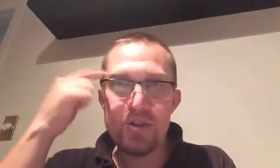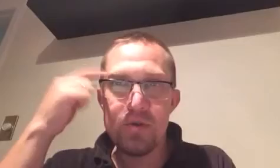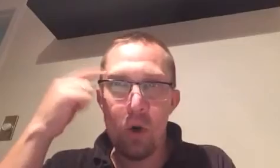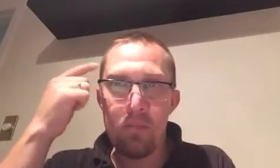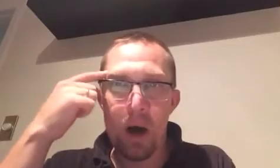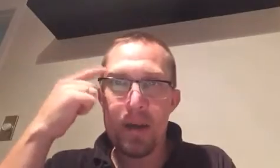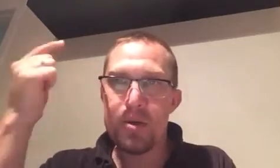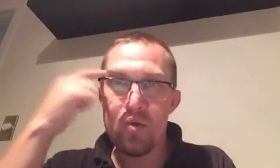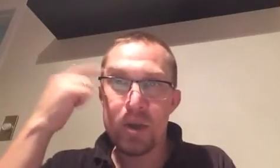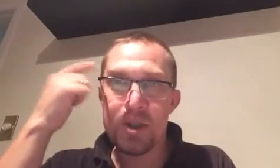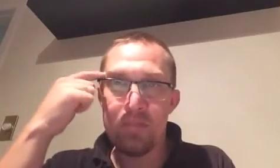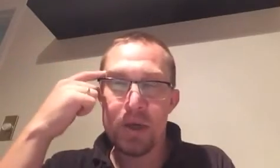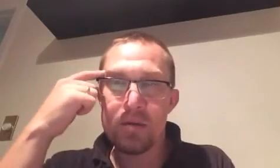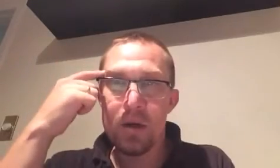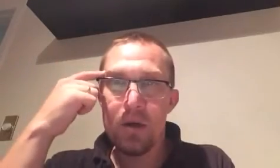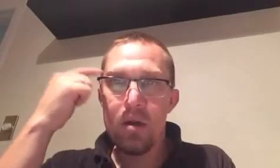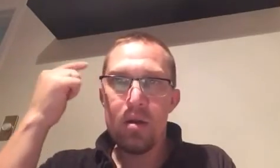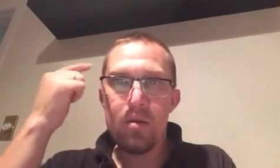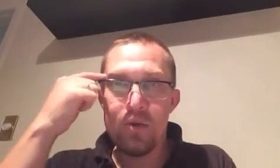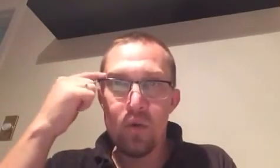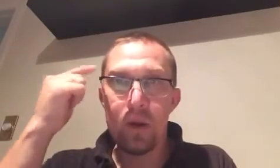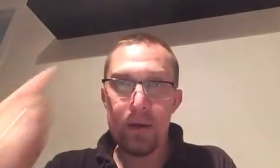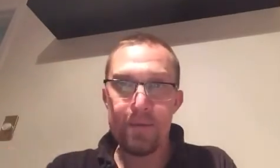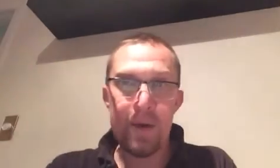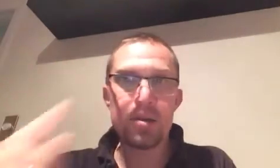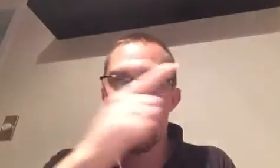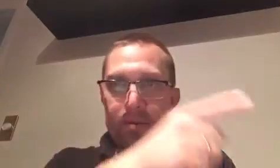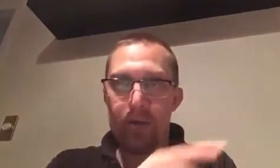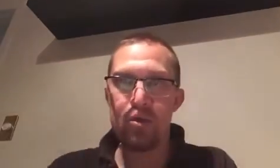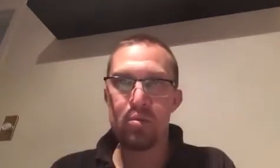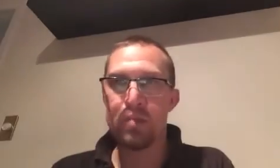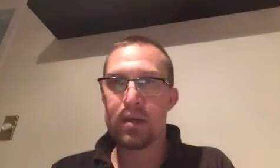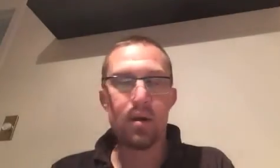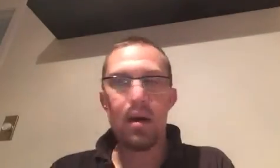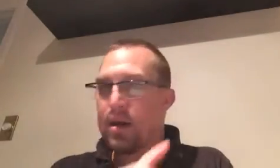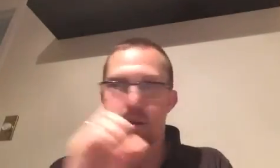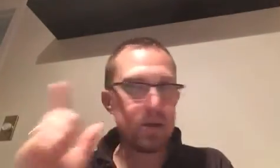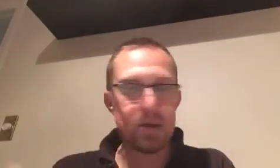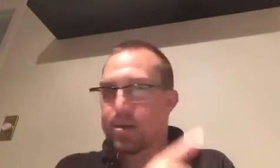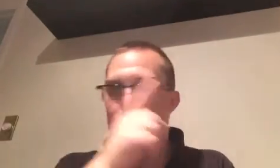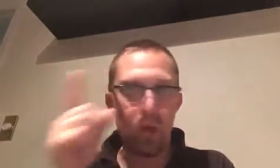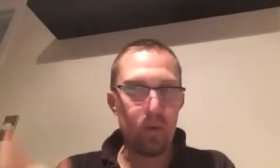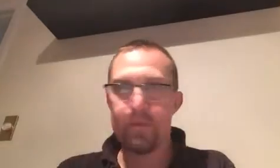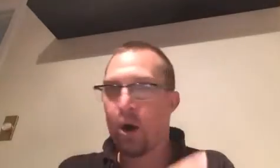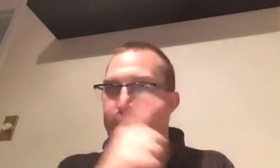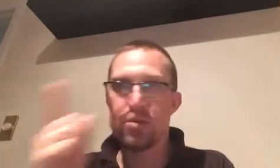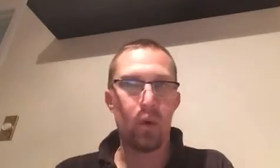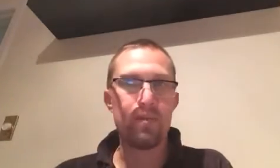into your mind and you accept it, you will infect another human being. It is just a revolving door.